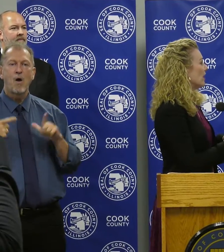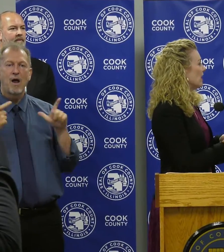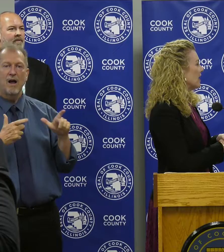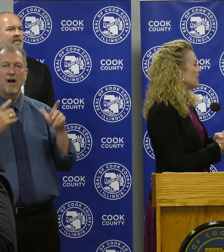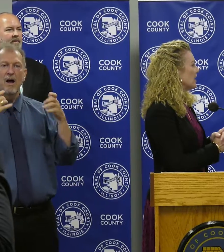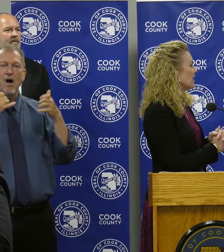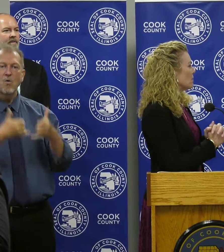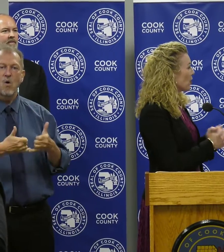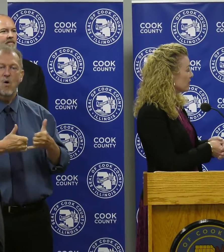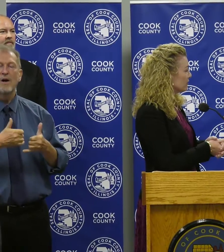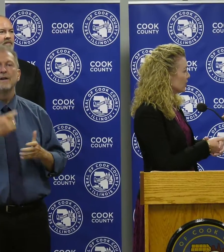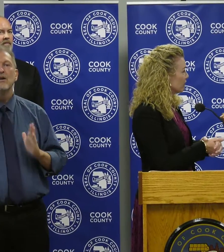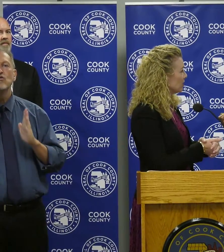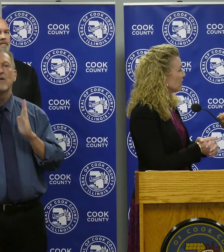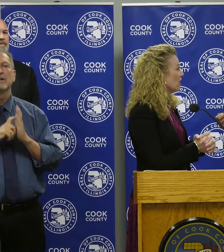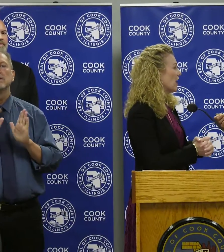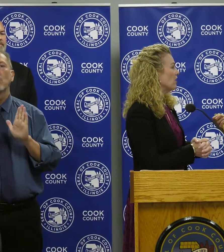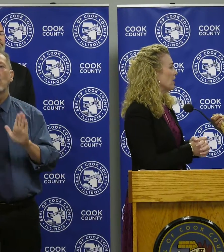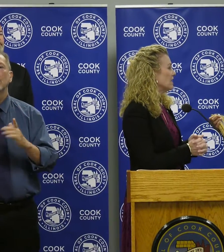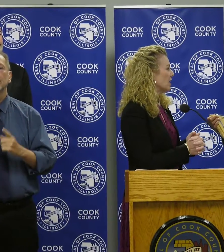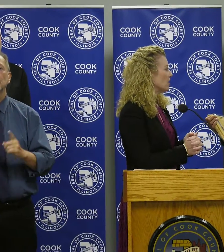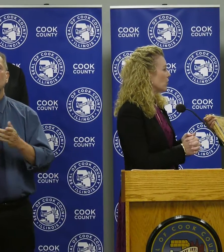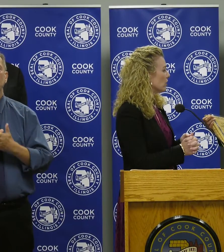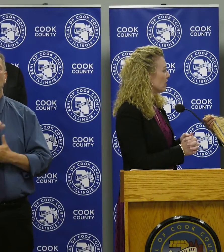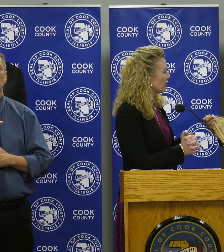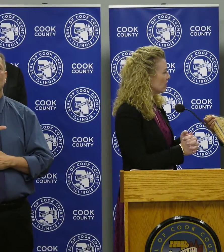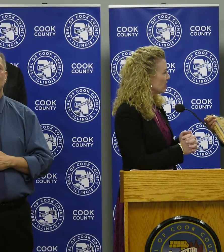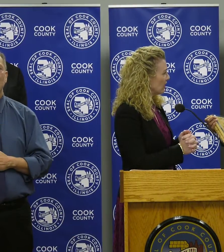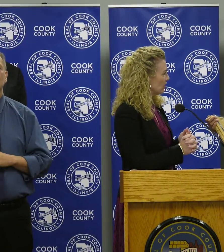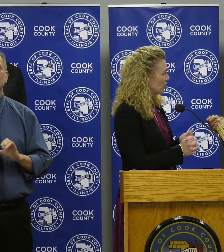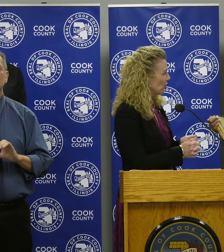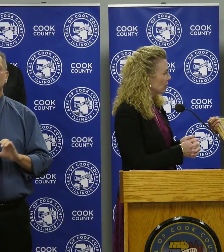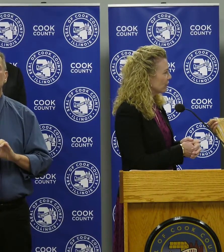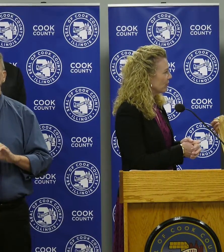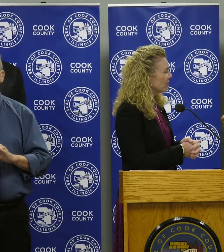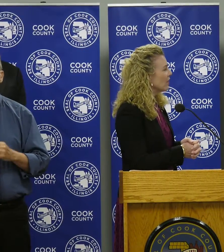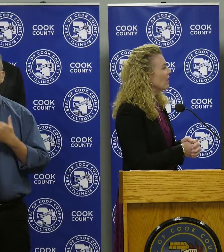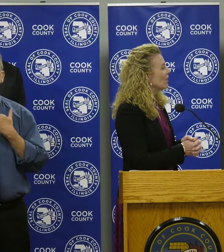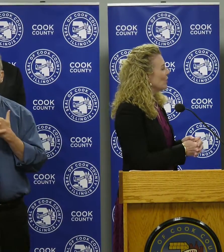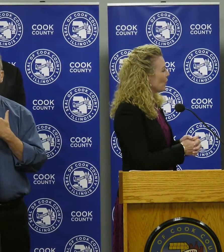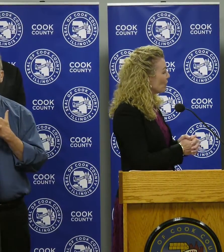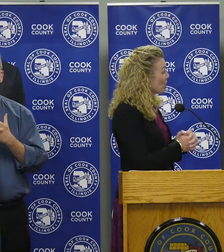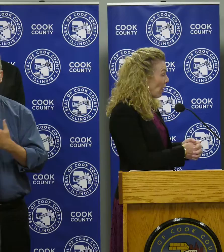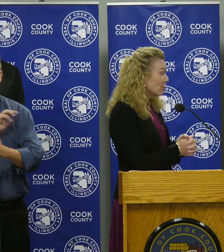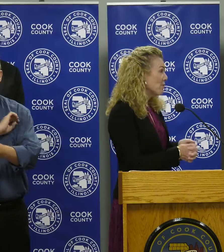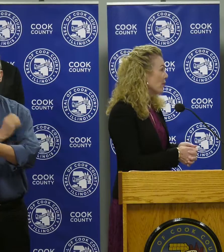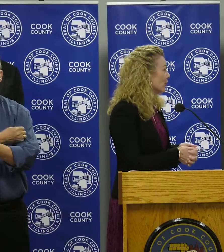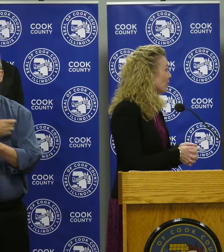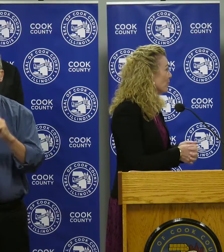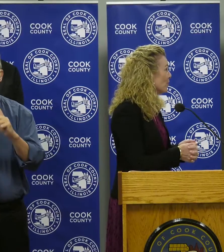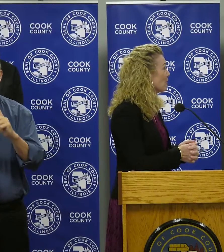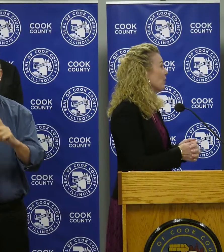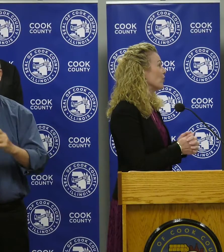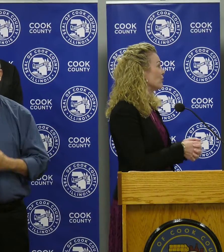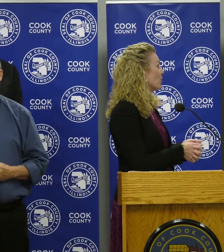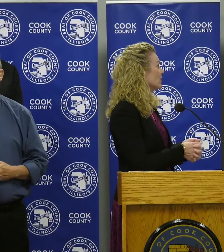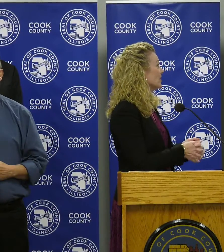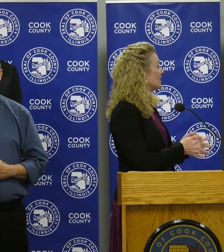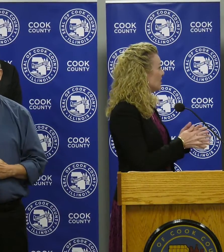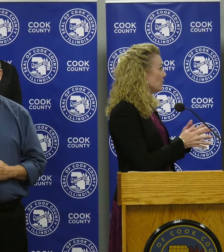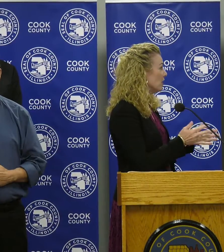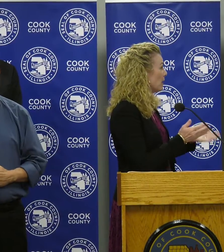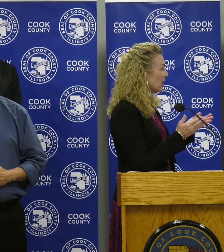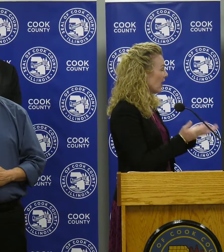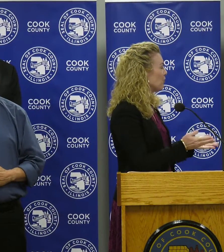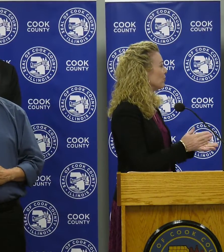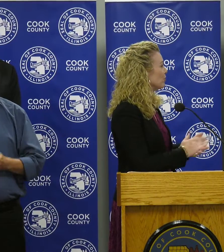recognizing the impressive achievements Cook County has done towards energy savings goals. Thank you. We're proud of our partnership with you and we look forward